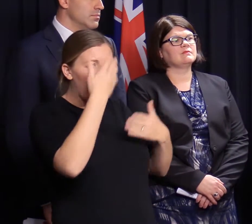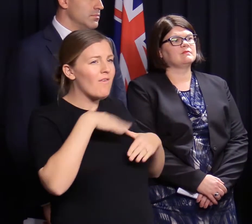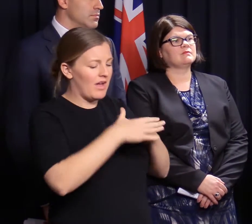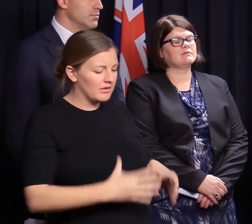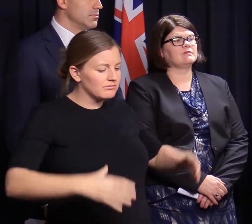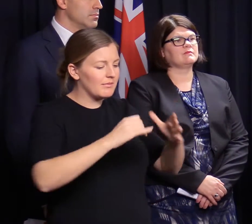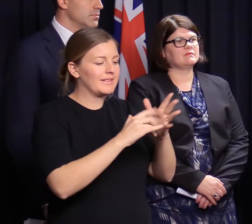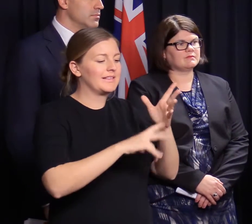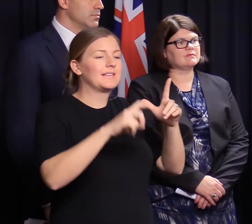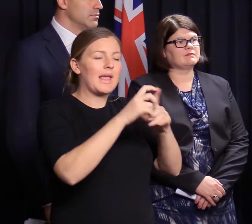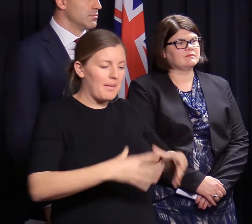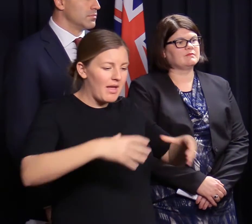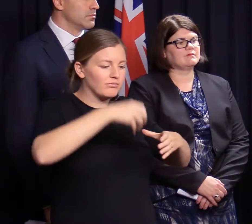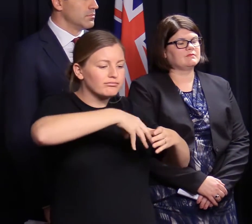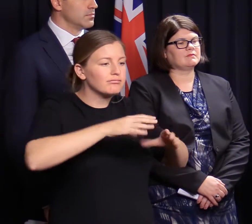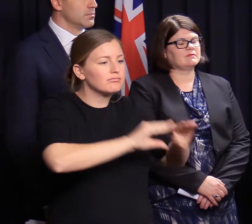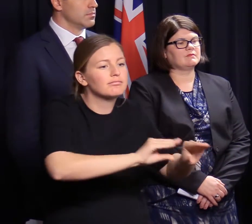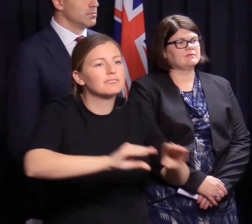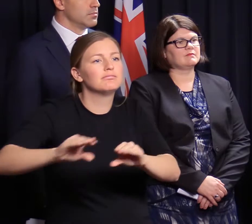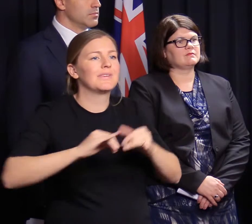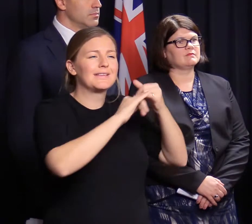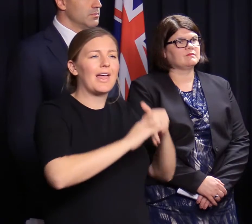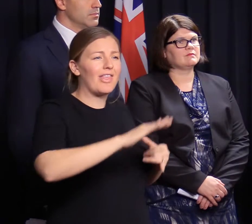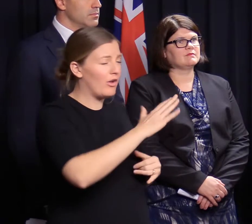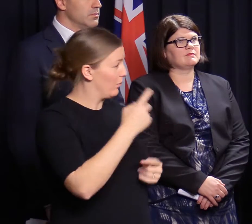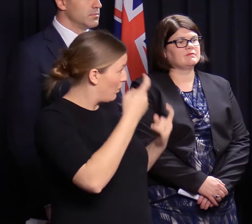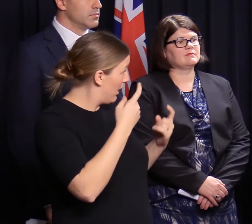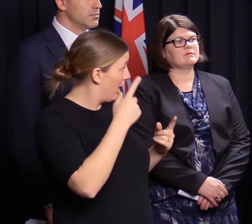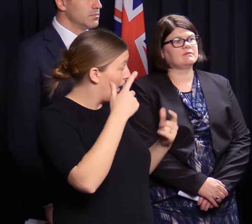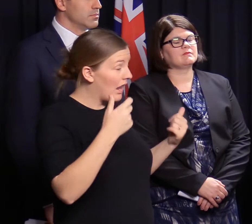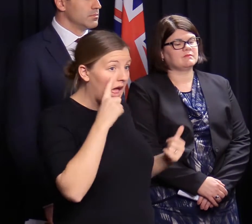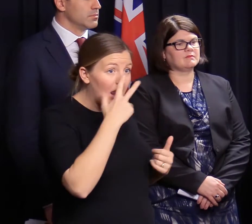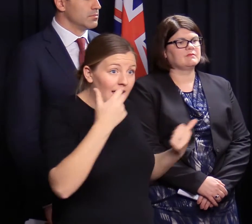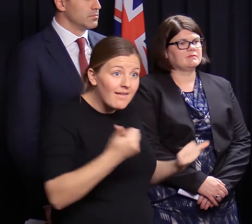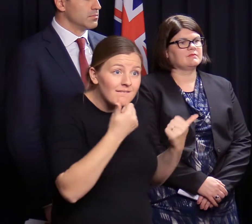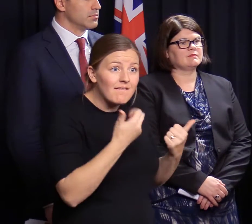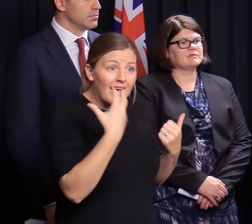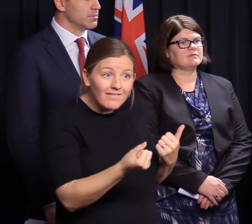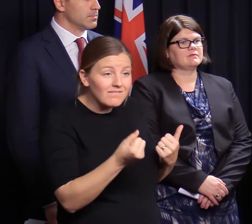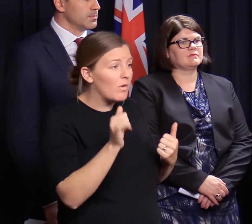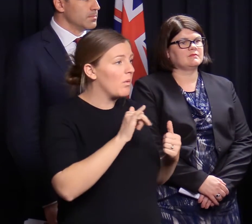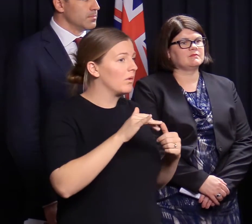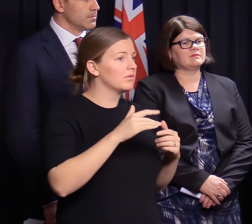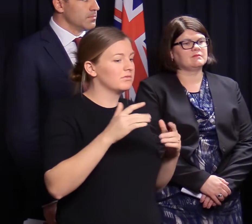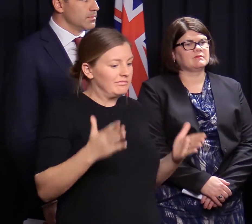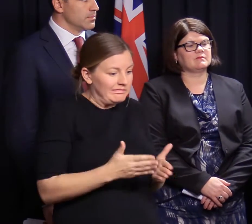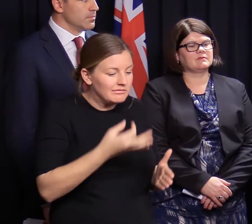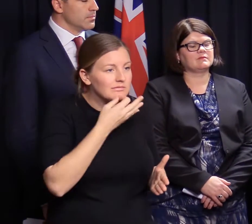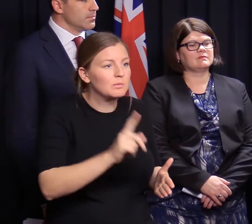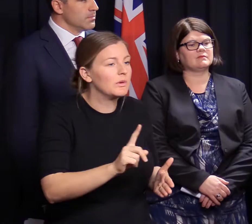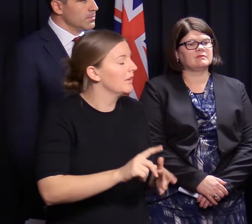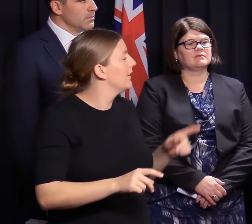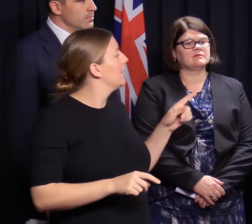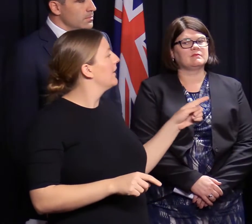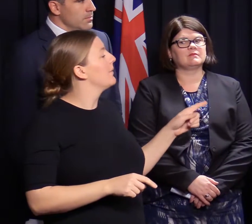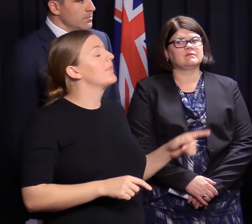netters, particularly in the south? Were there enough sandbags on hand to hand to demand for them? Yes, so